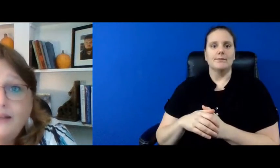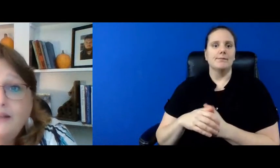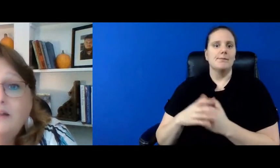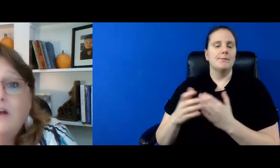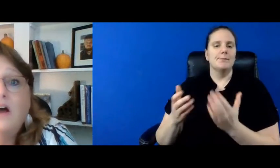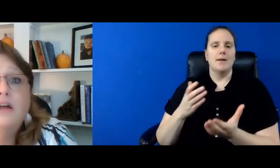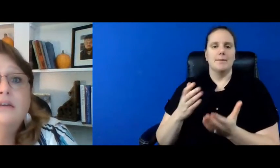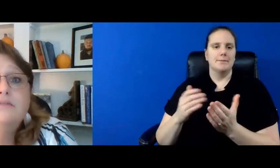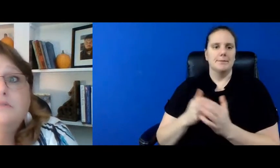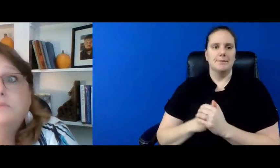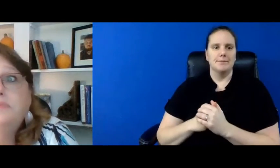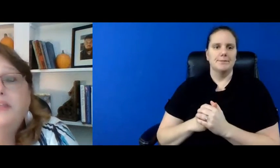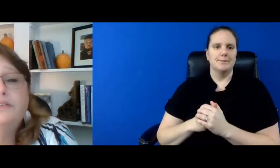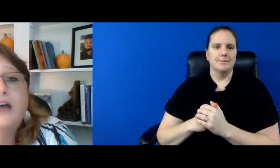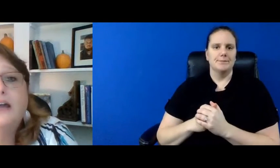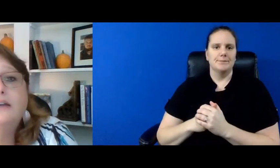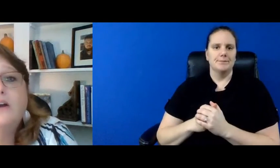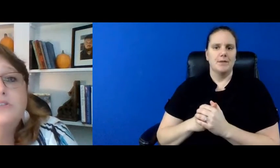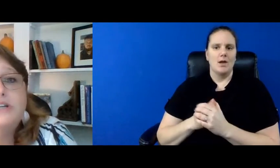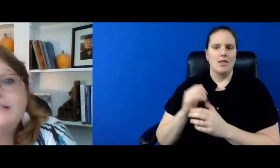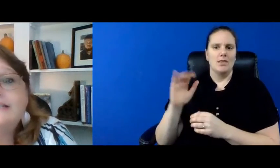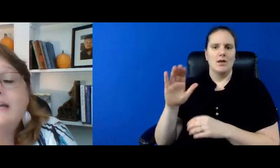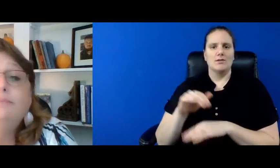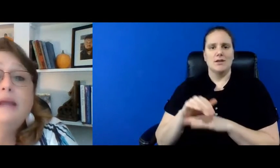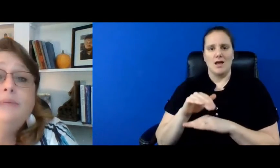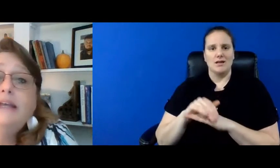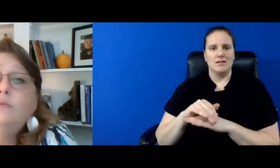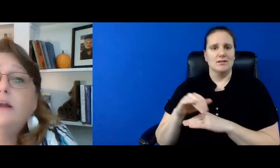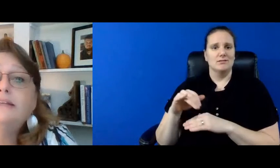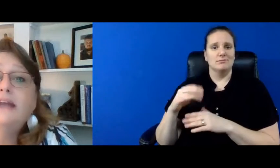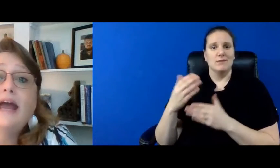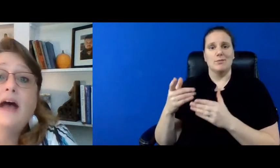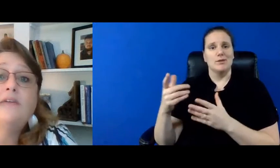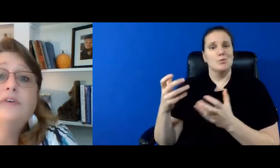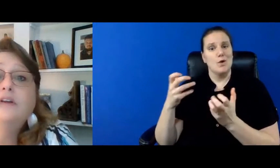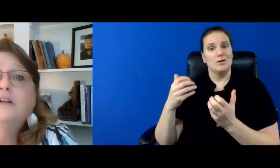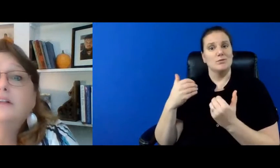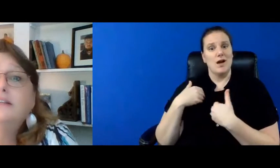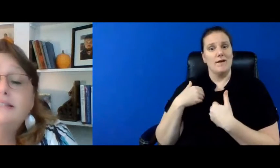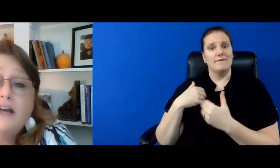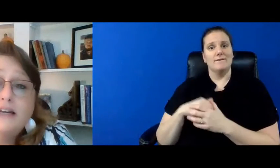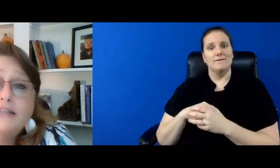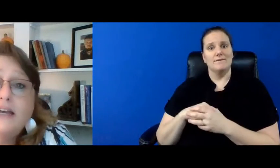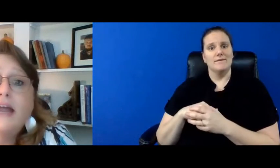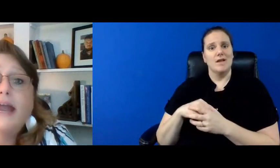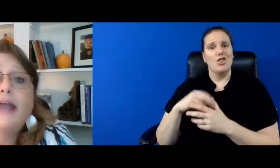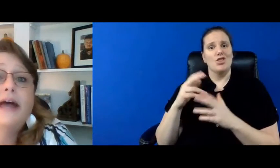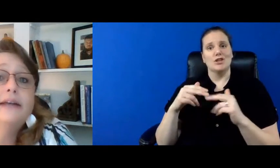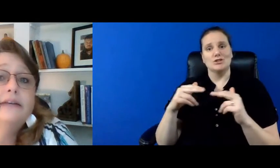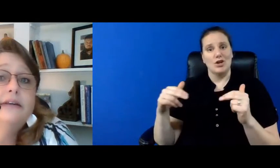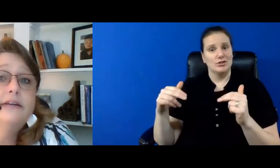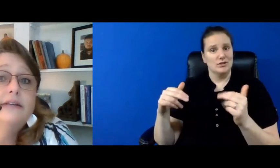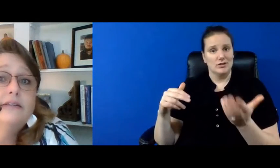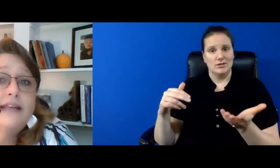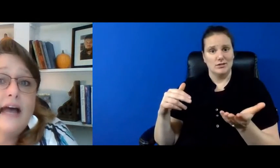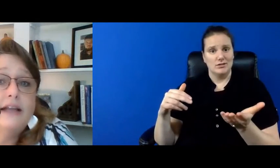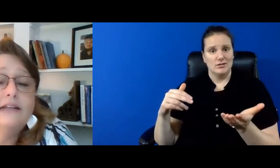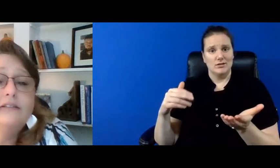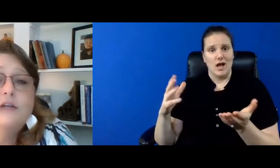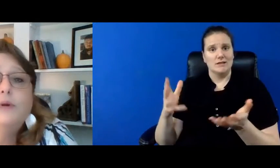on their night on jesse's night maybe he wanted to have lasagna and